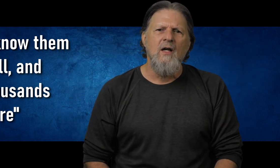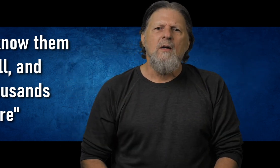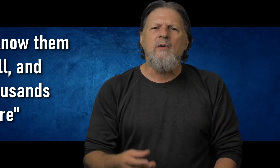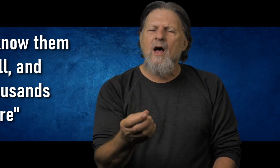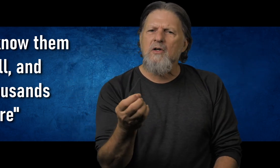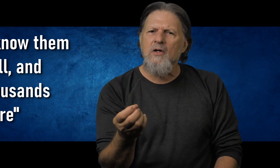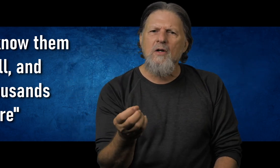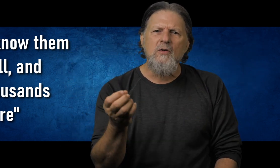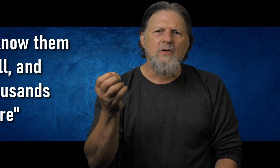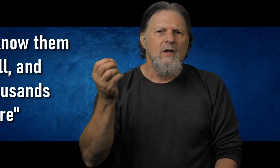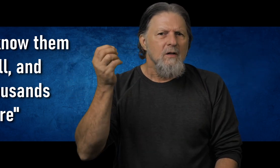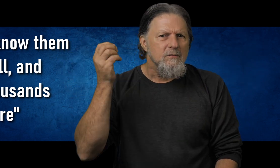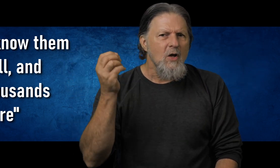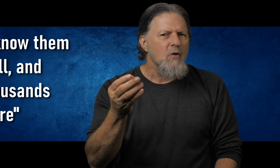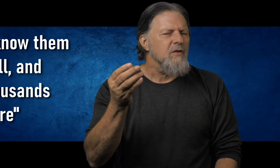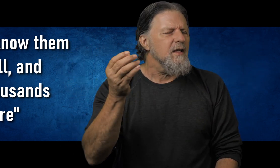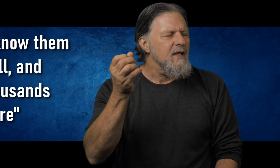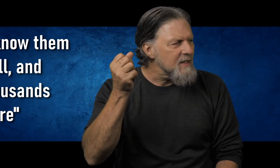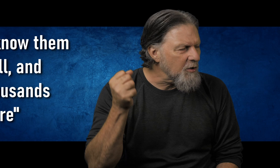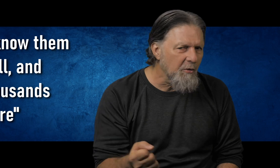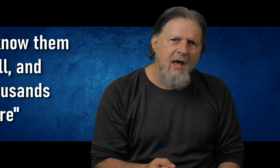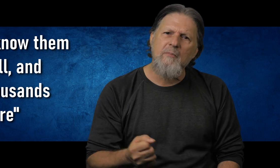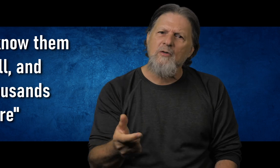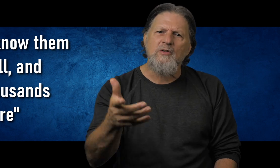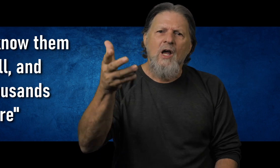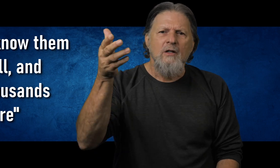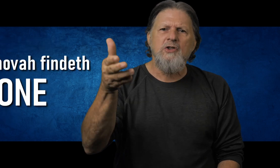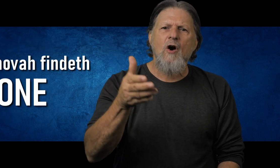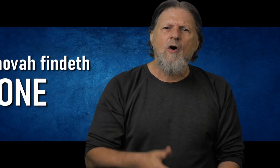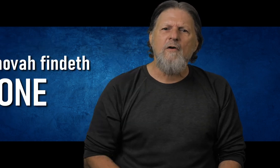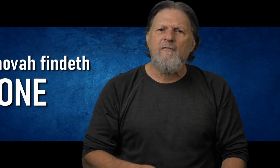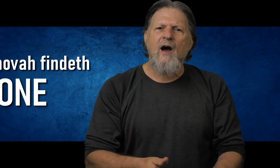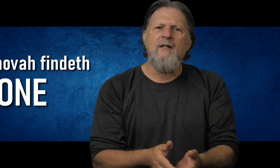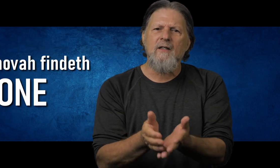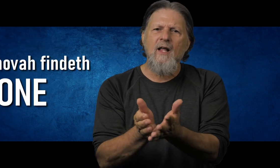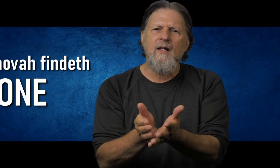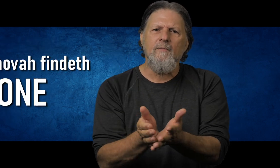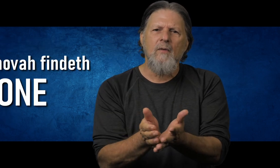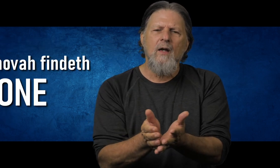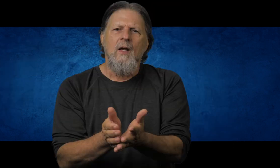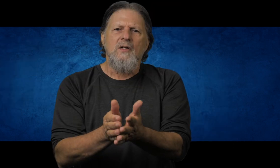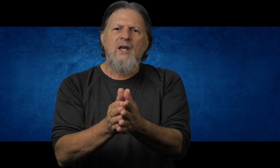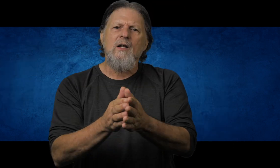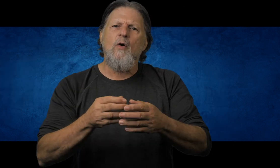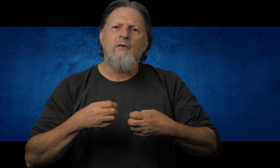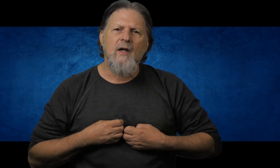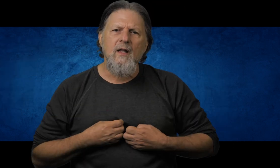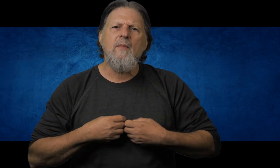But now the good news. No, the incredible news. Jehovah findeth none. Satan won't forget them